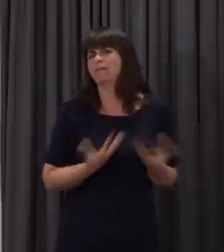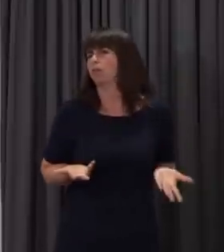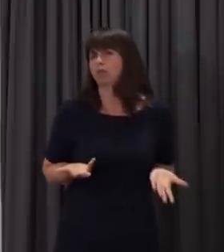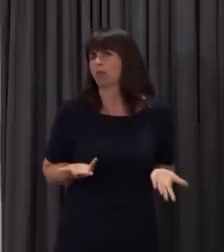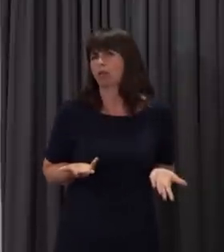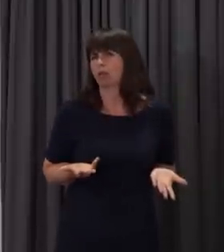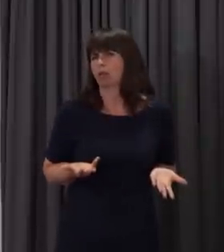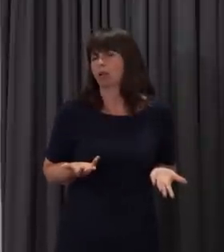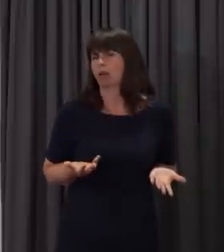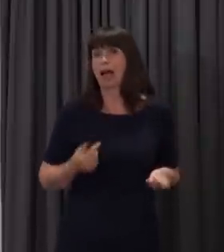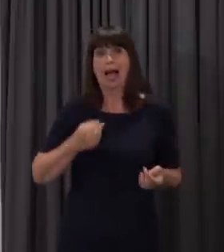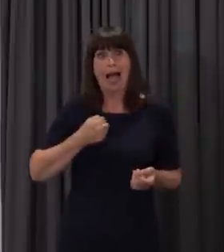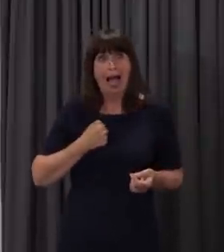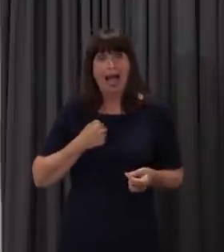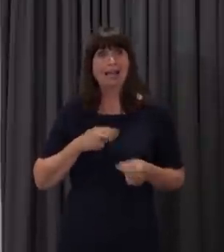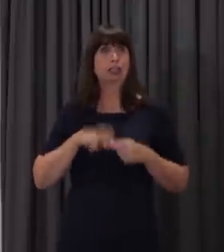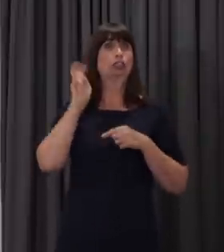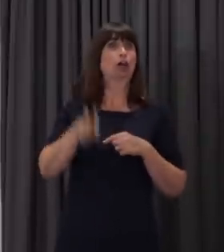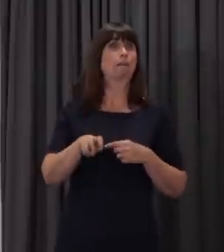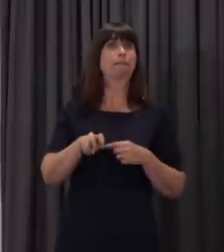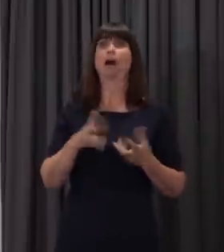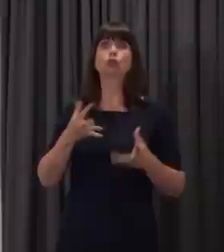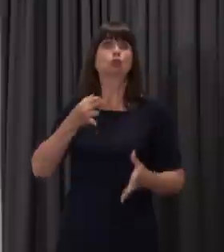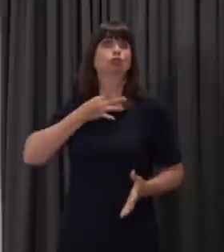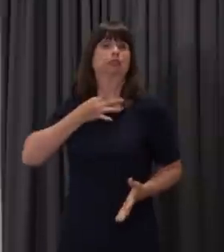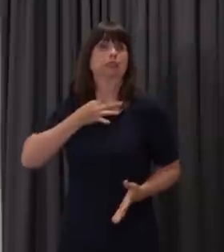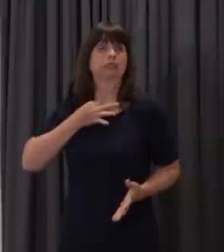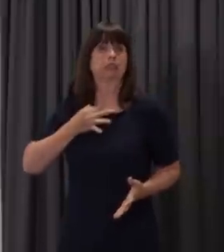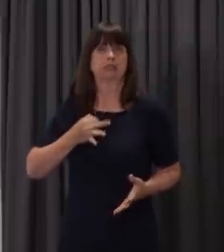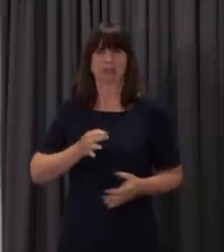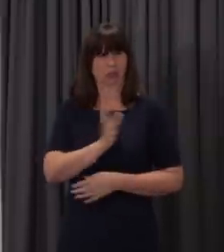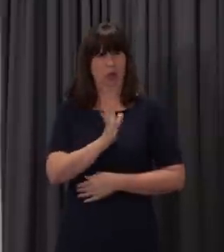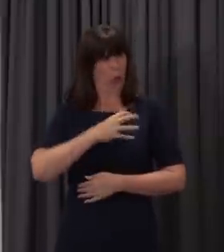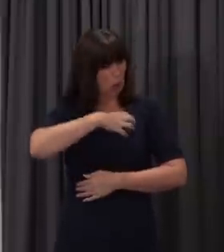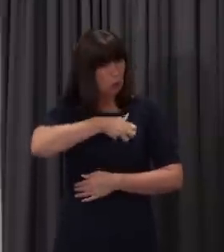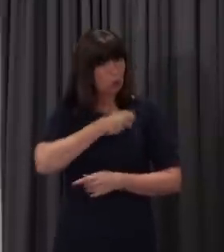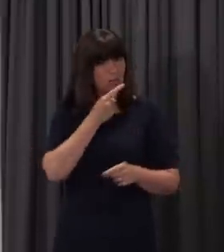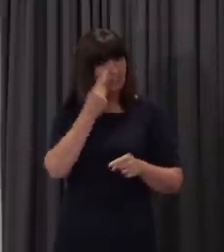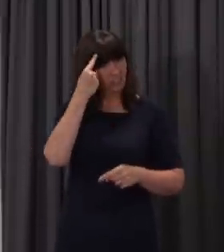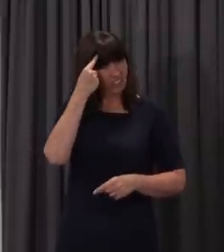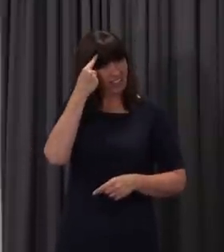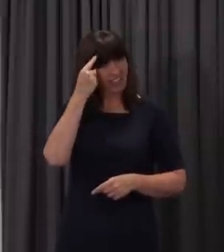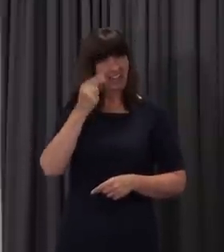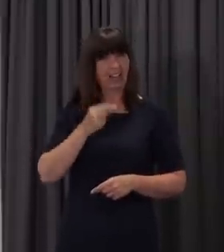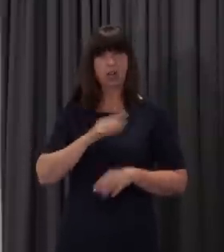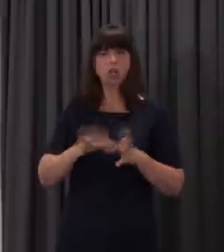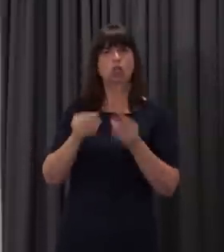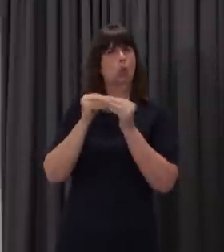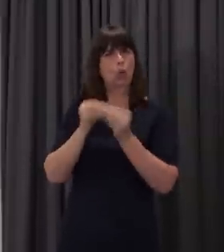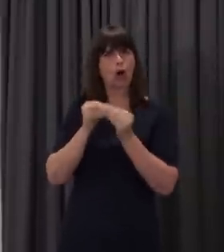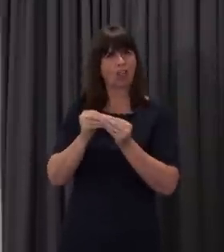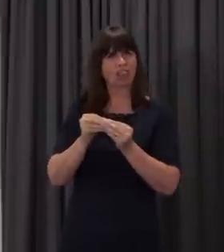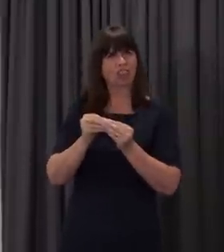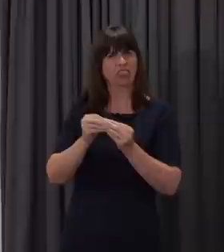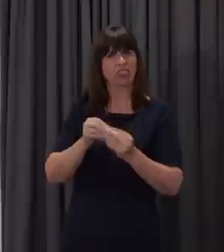to do anything to risk anybody's life. I'm surprised that any teaching union would negate the benefits of children